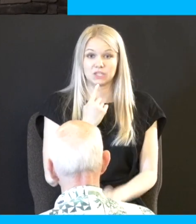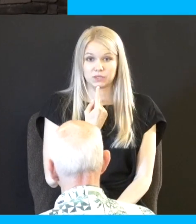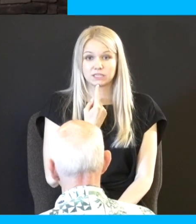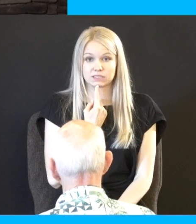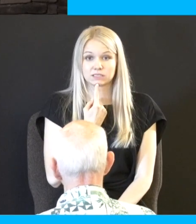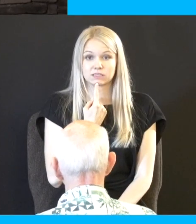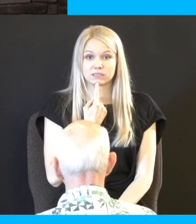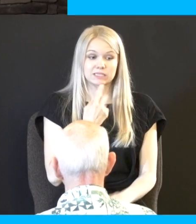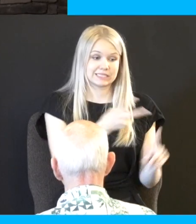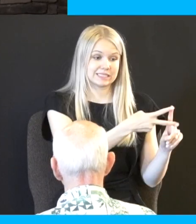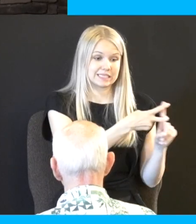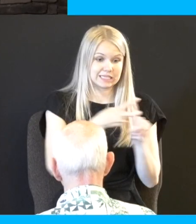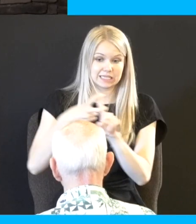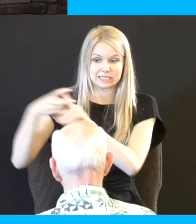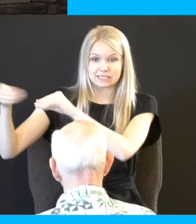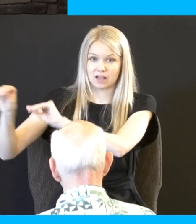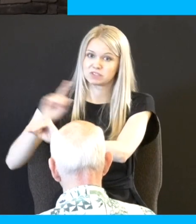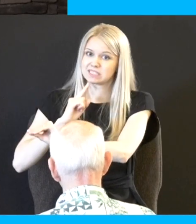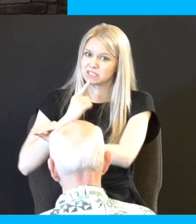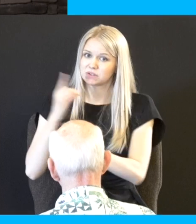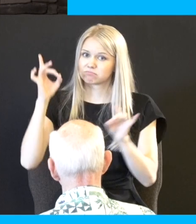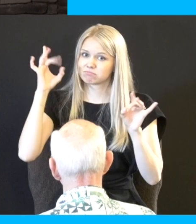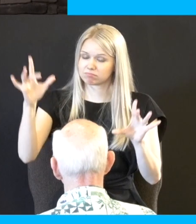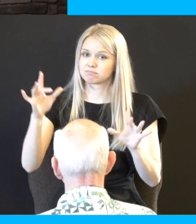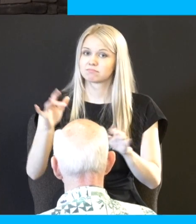someone to sell them or to abuse them in some fashion